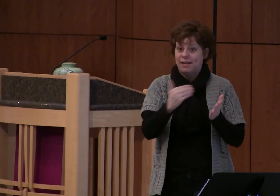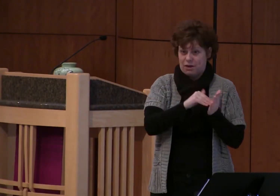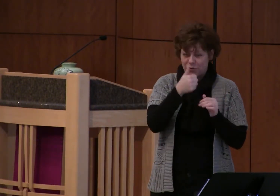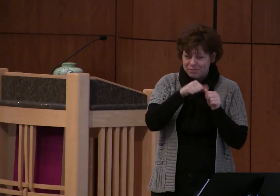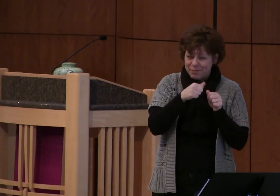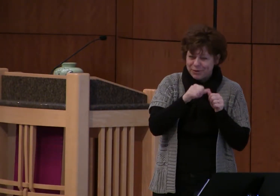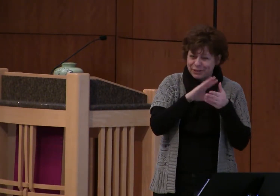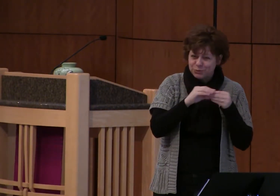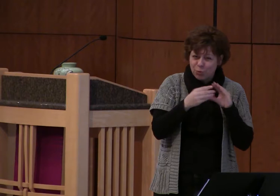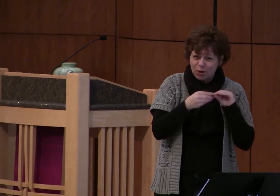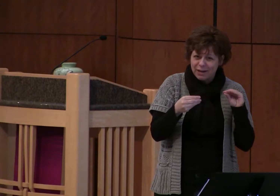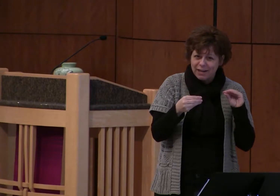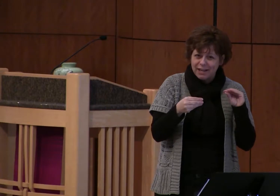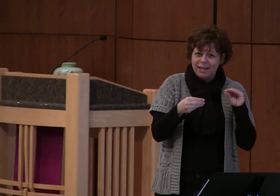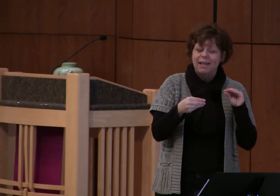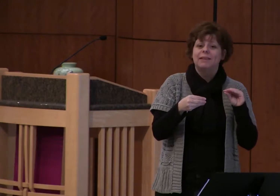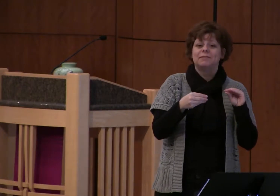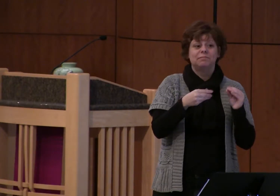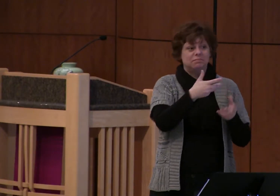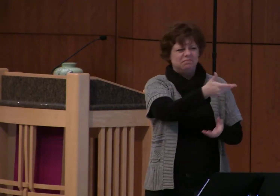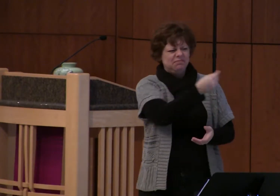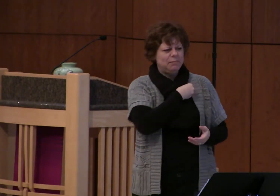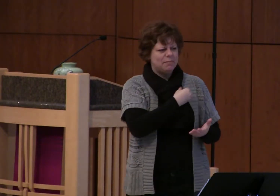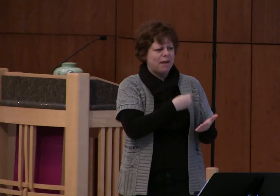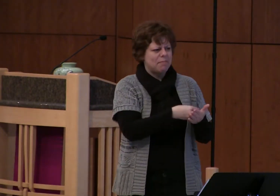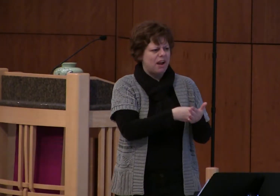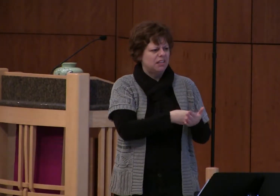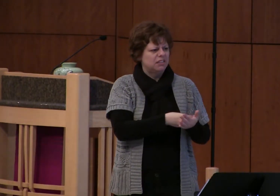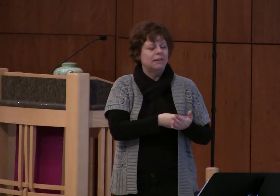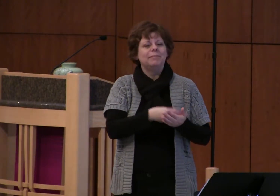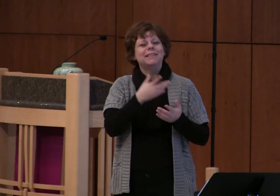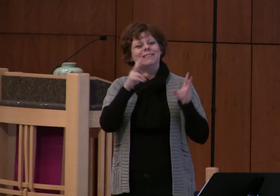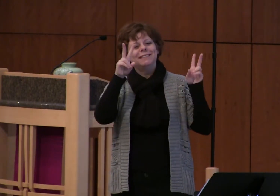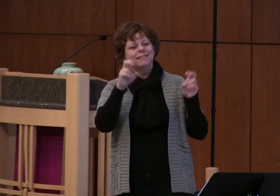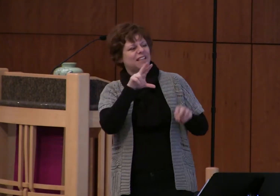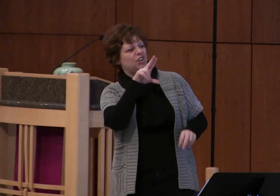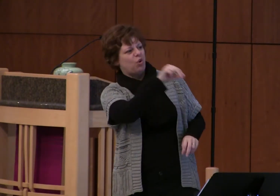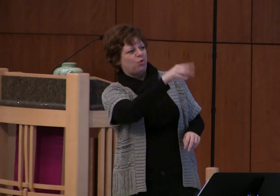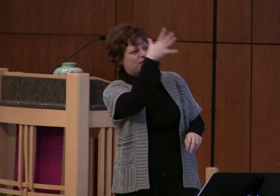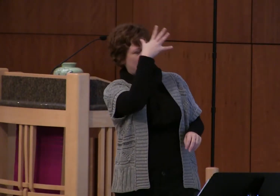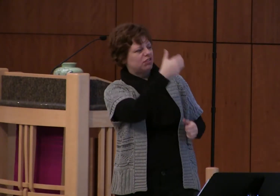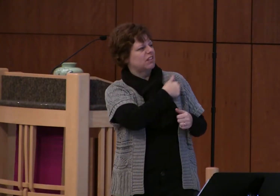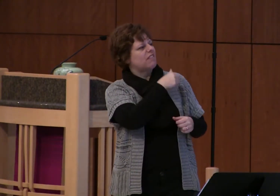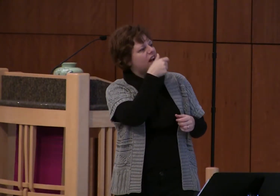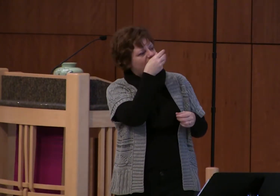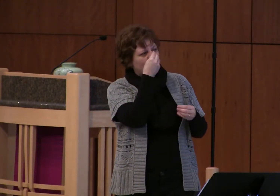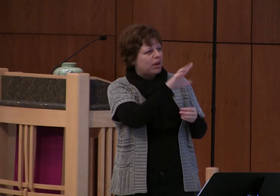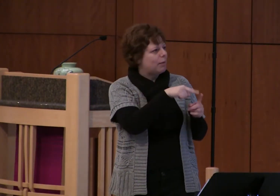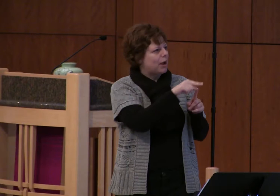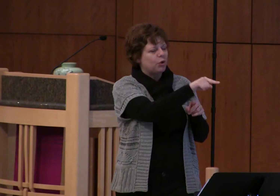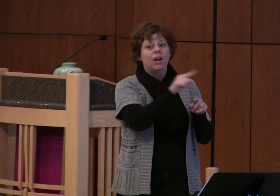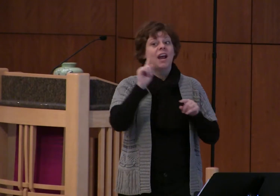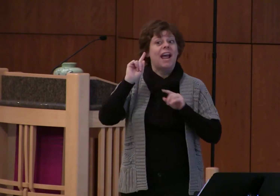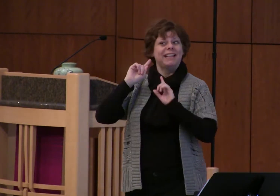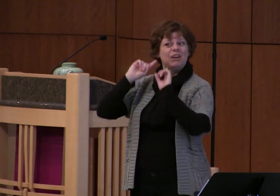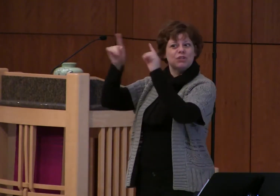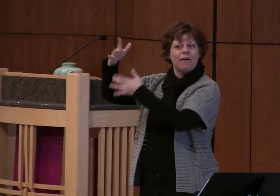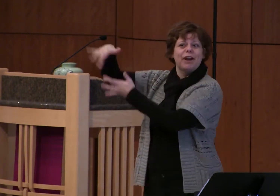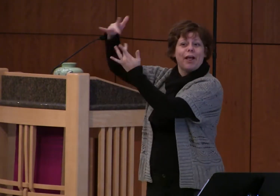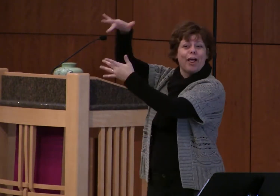he basically was saying no to his father's love and incomprehensibly the dad in that